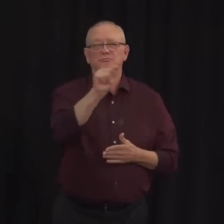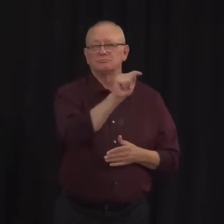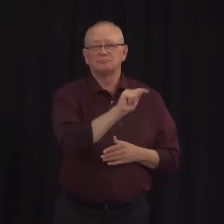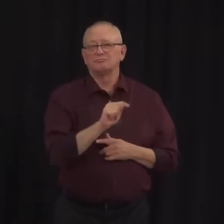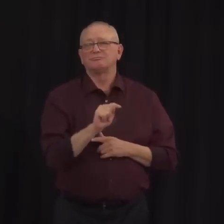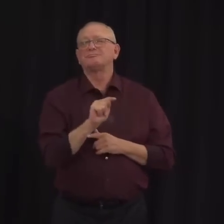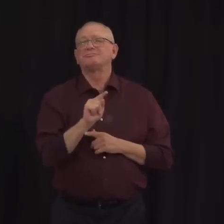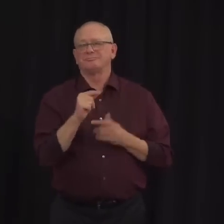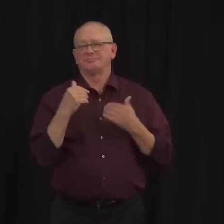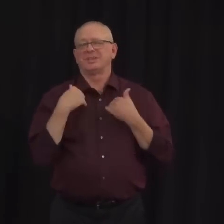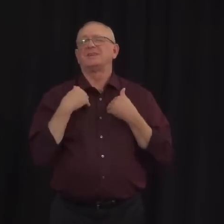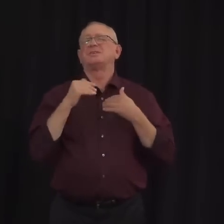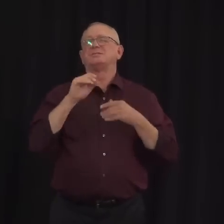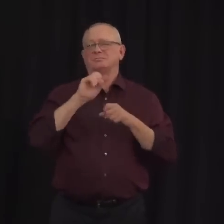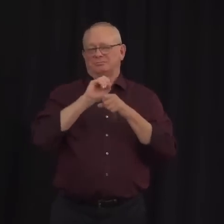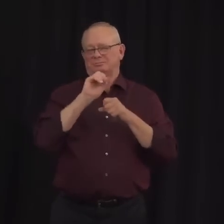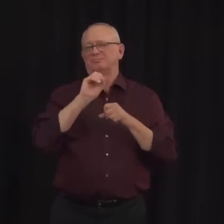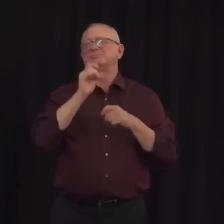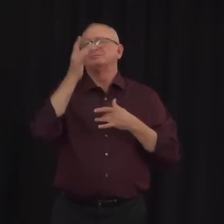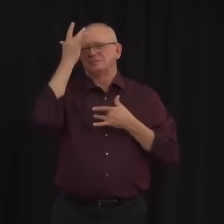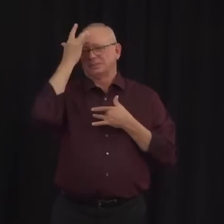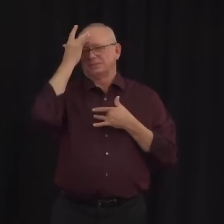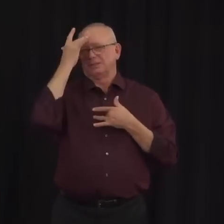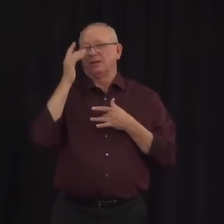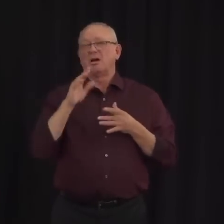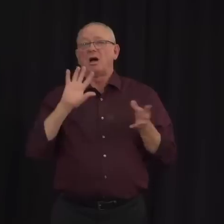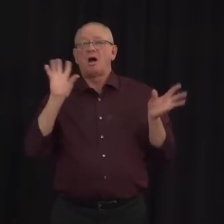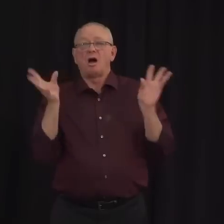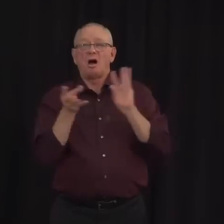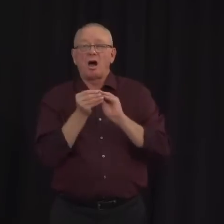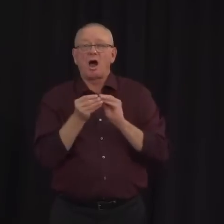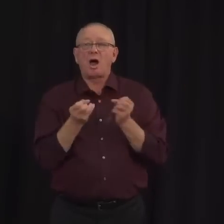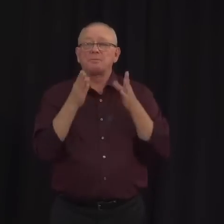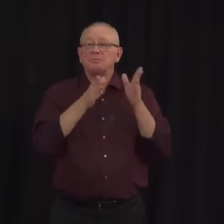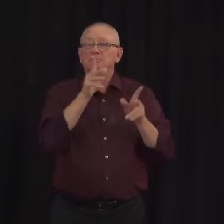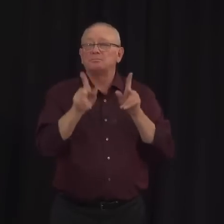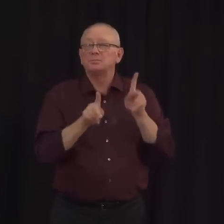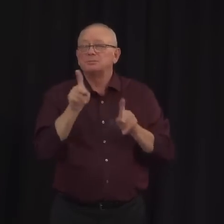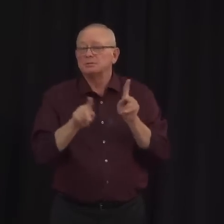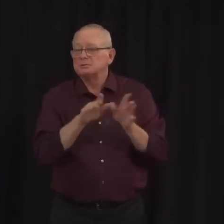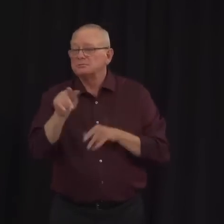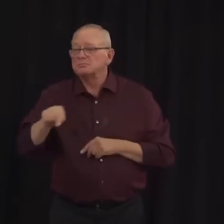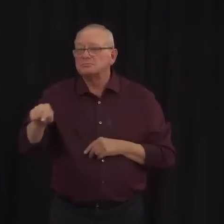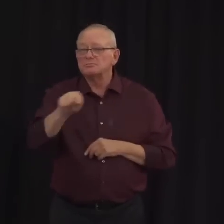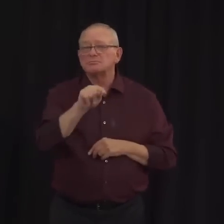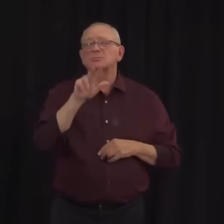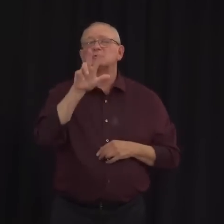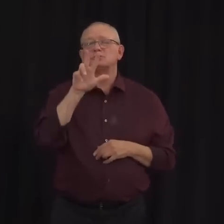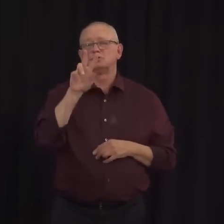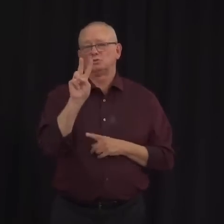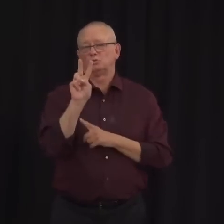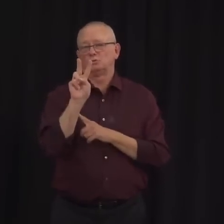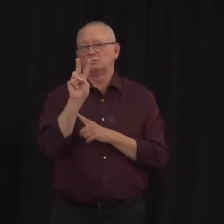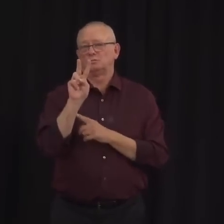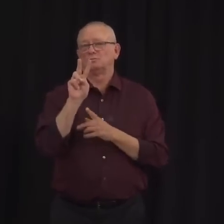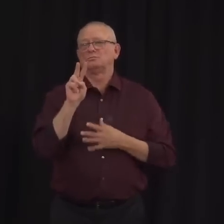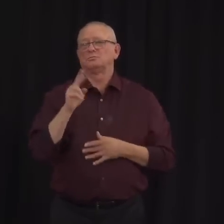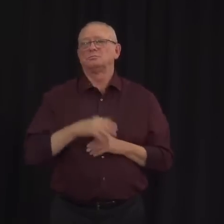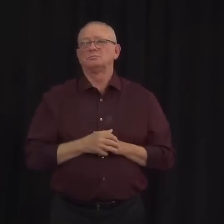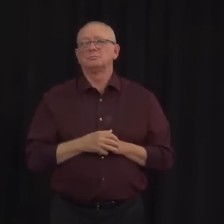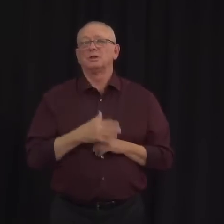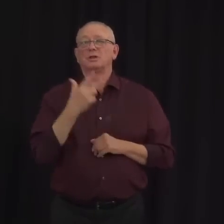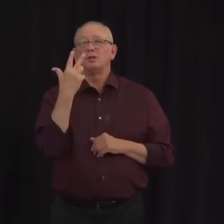So far, a total of 32 cases are linked to these schools. There are still three school outbreaks